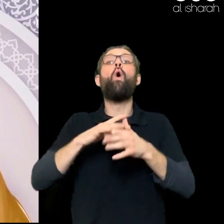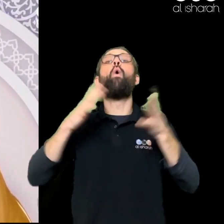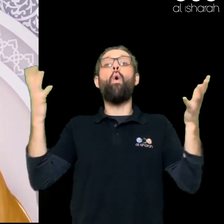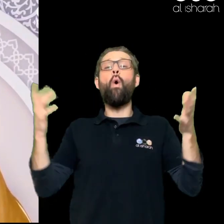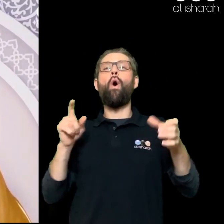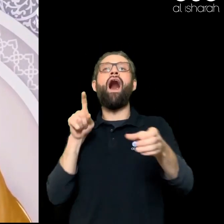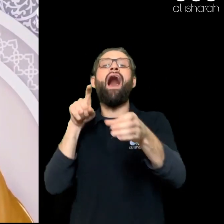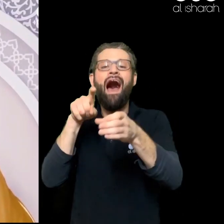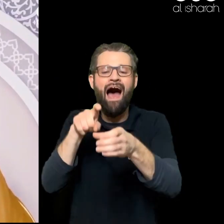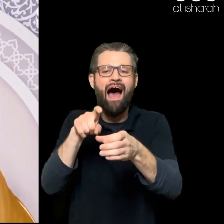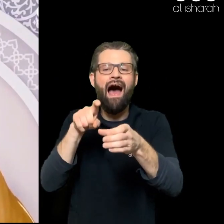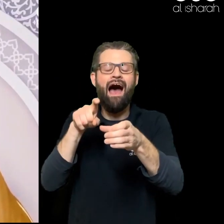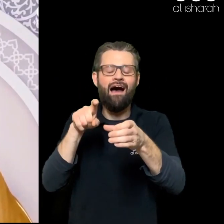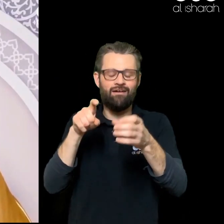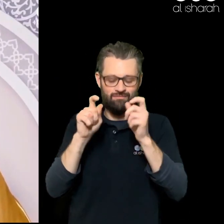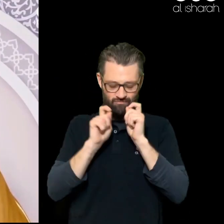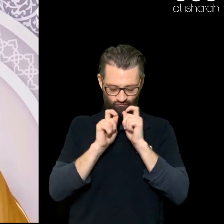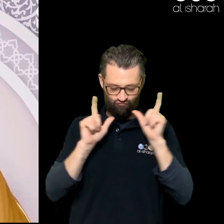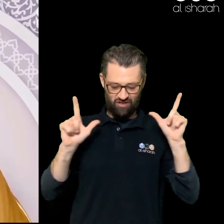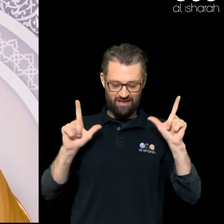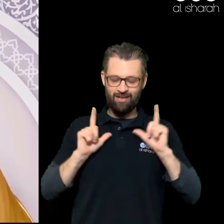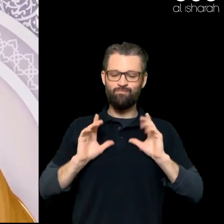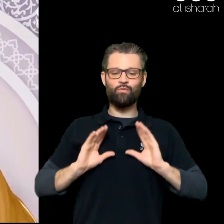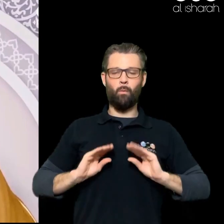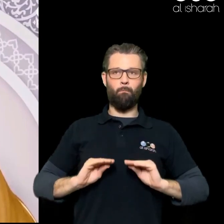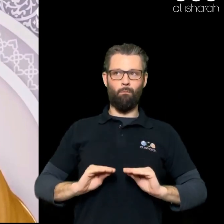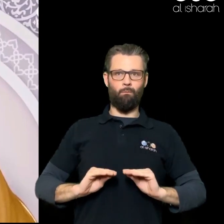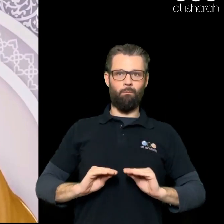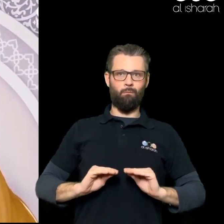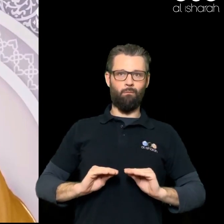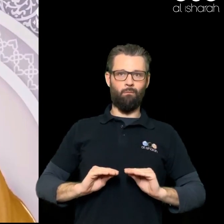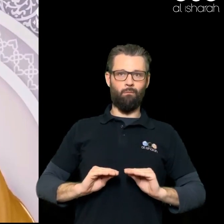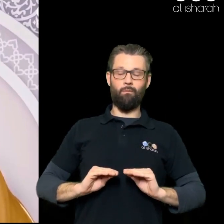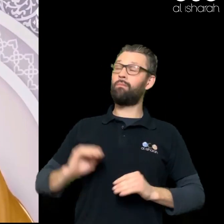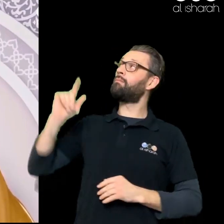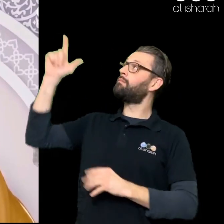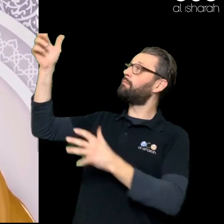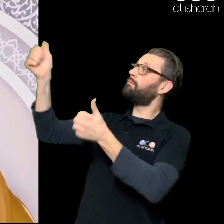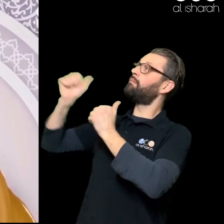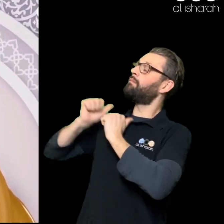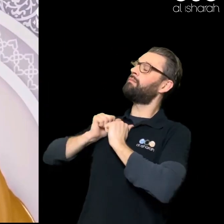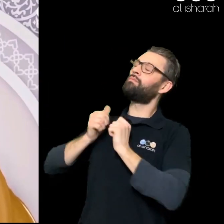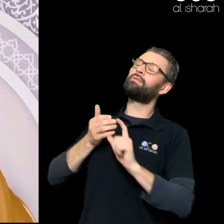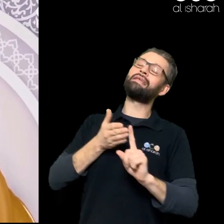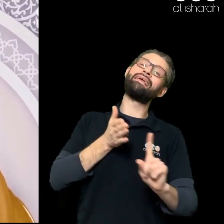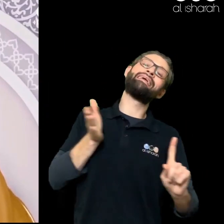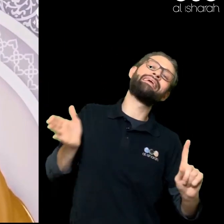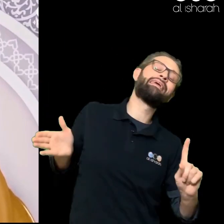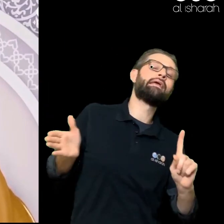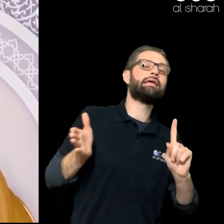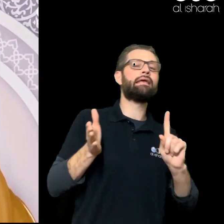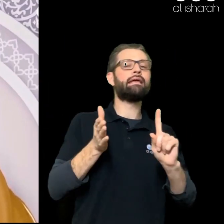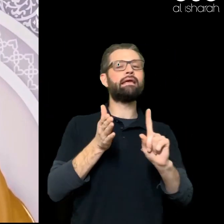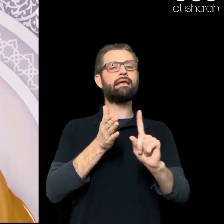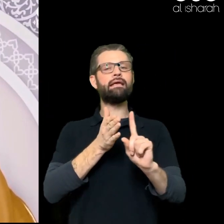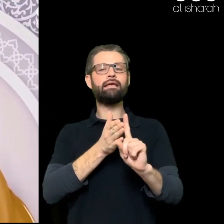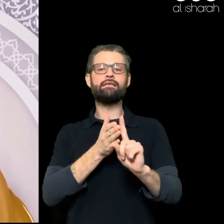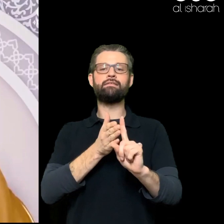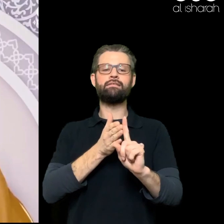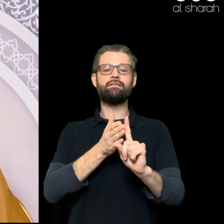May Allah Subhanahu wa ta'ala Grant us ease Remember when people Challenge When people Trend Certain things And they challenge The world To